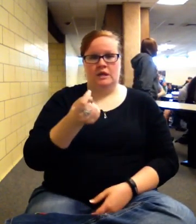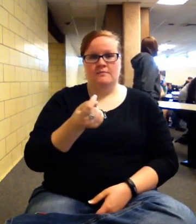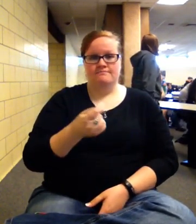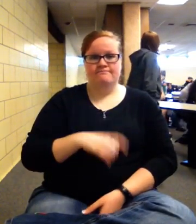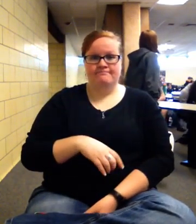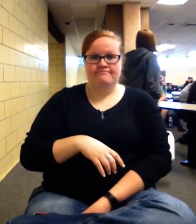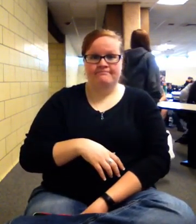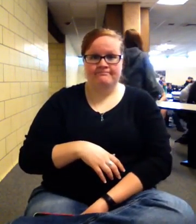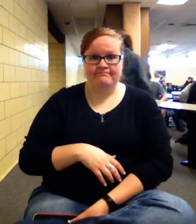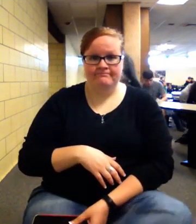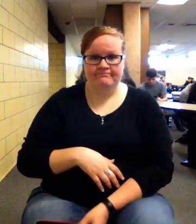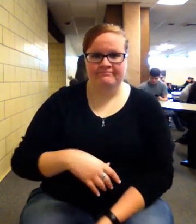Thanks. Thank you.